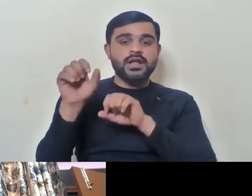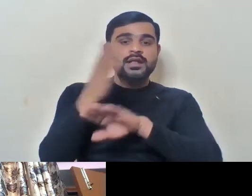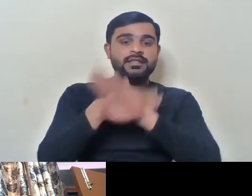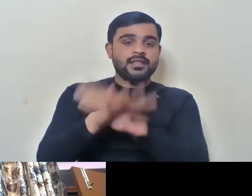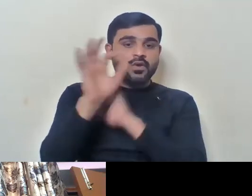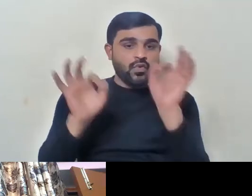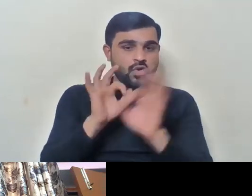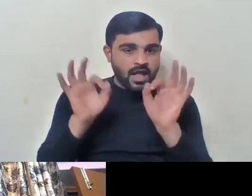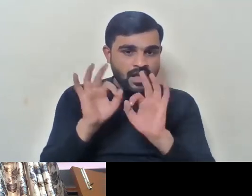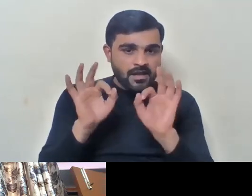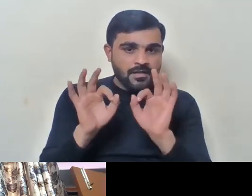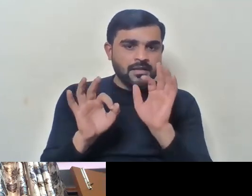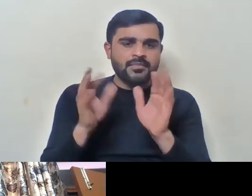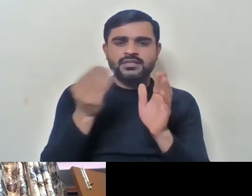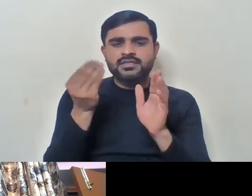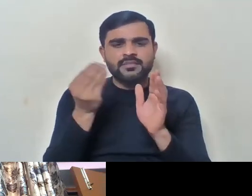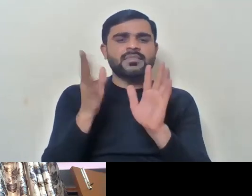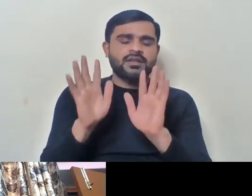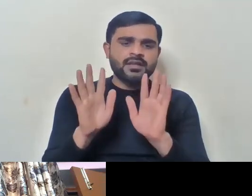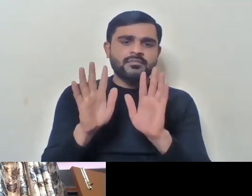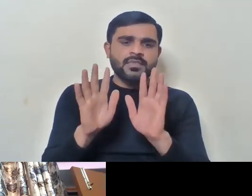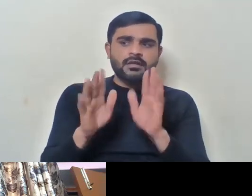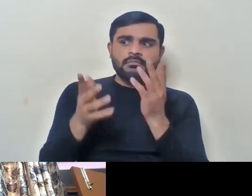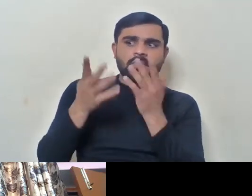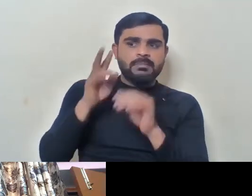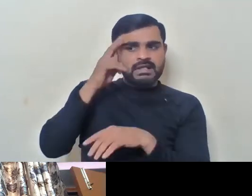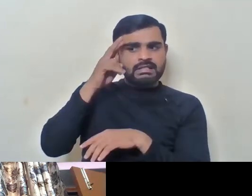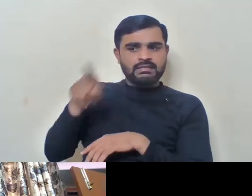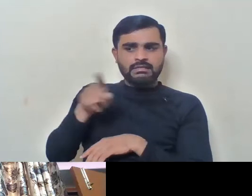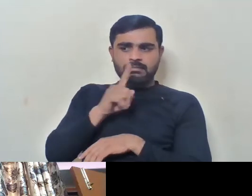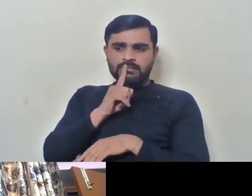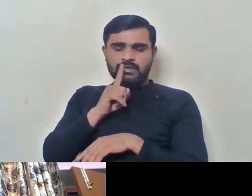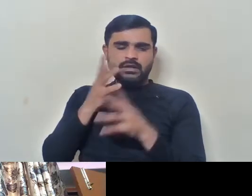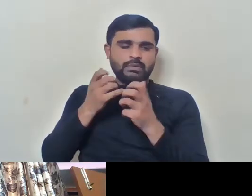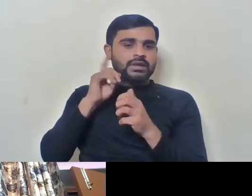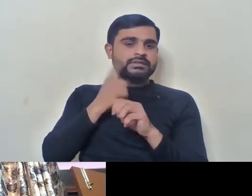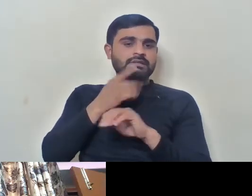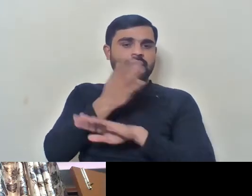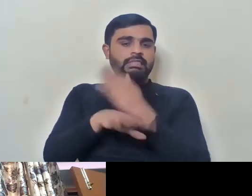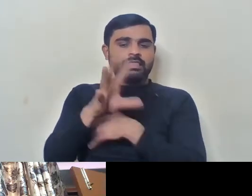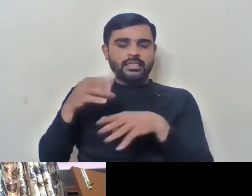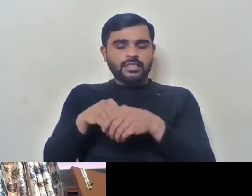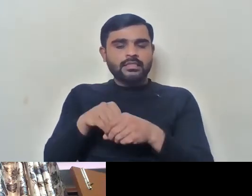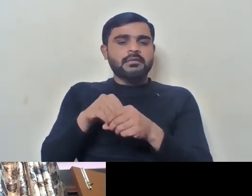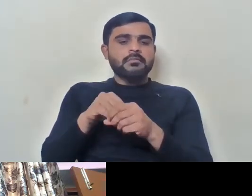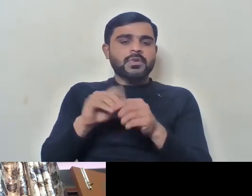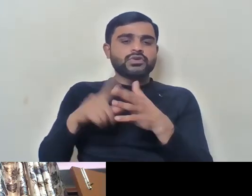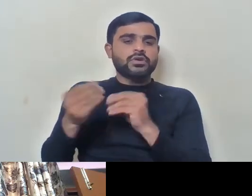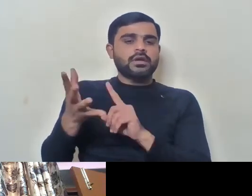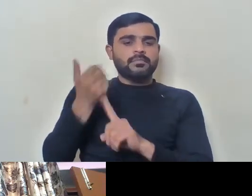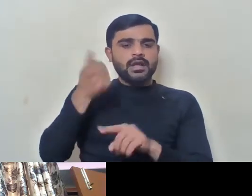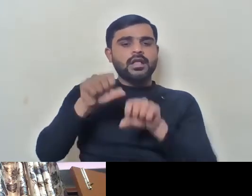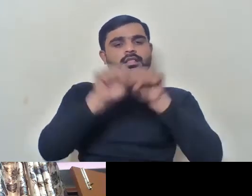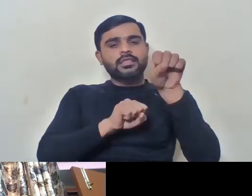are, you know, sometimes are suspected of getting the reserve jobs, maybe because they have got some disability certificate